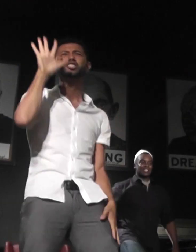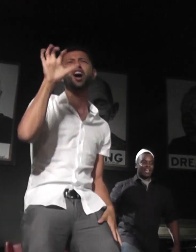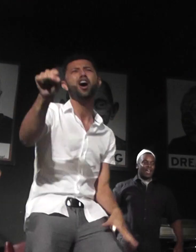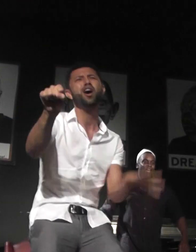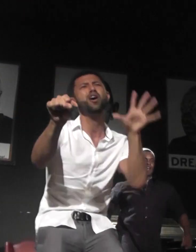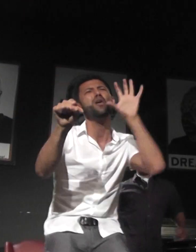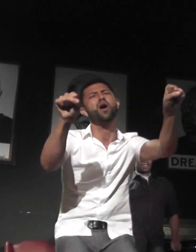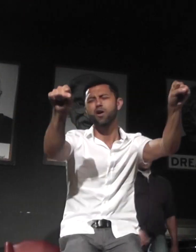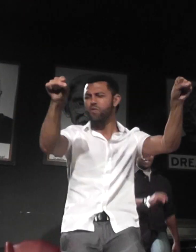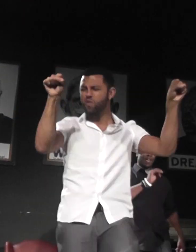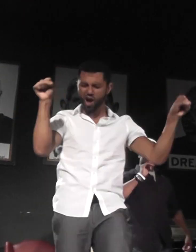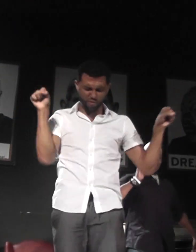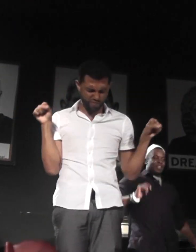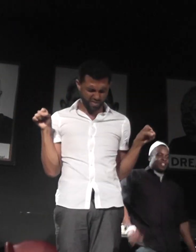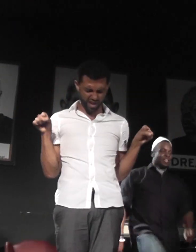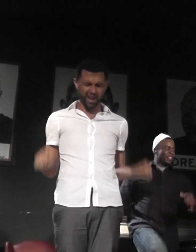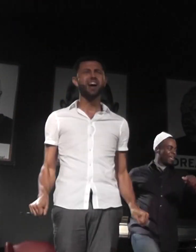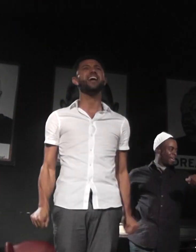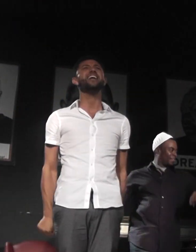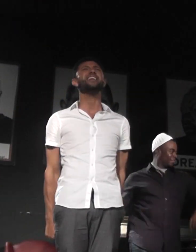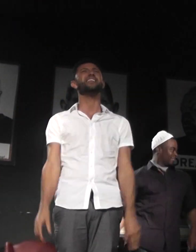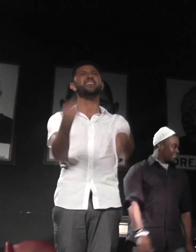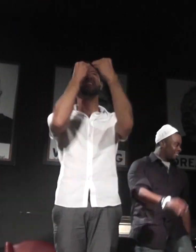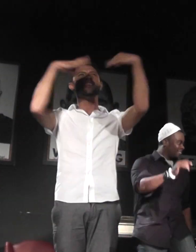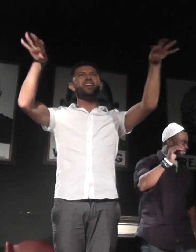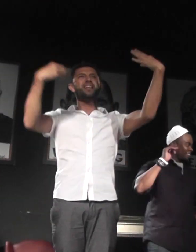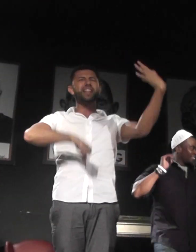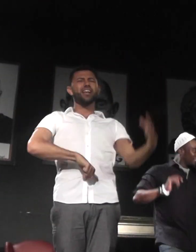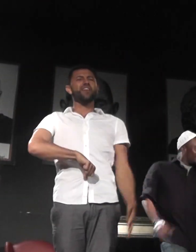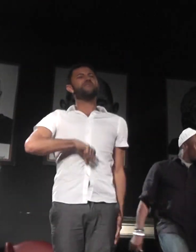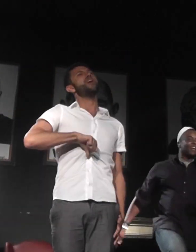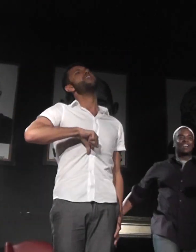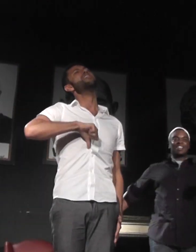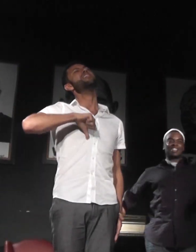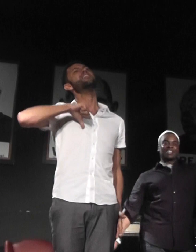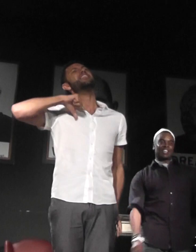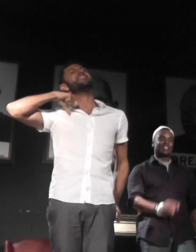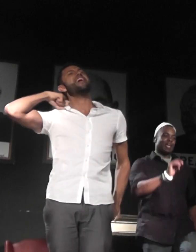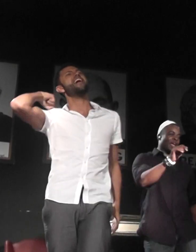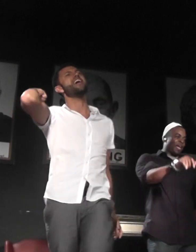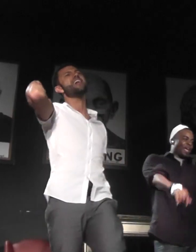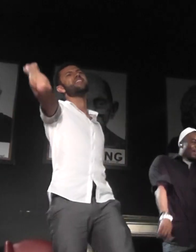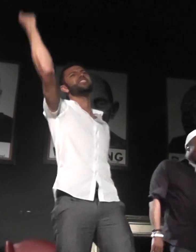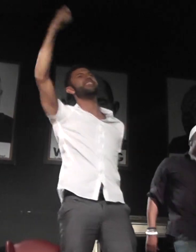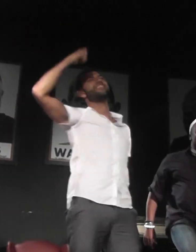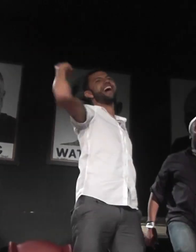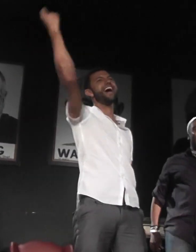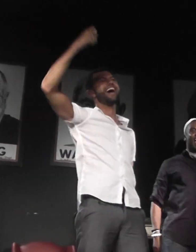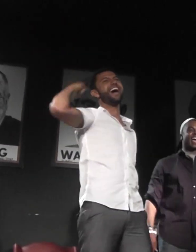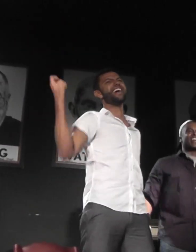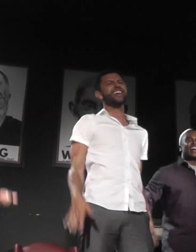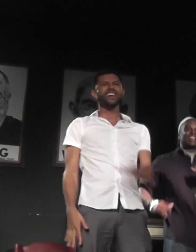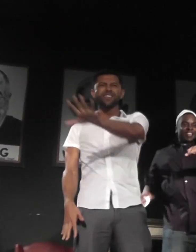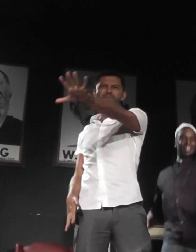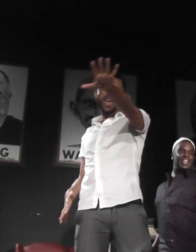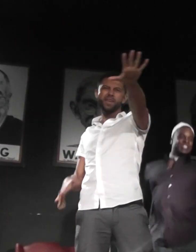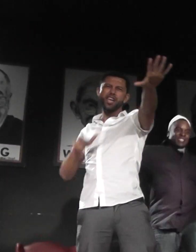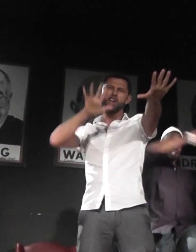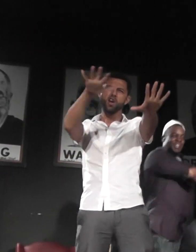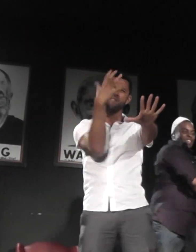on the night Like a heart of July Cause baby you're